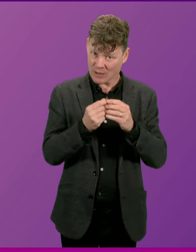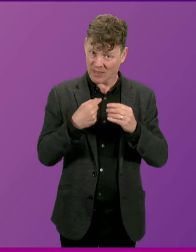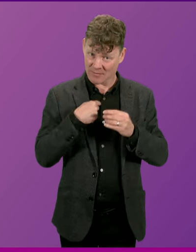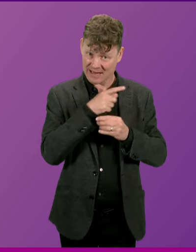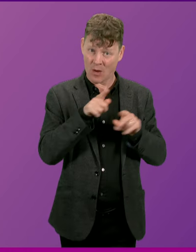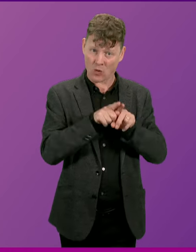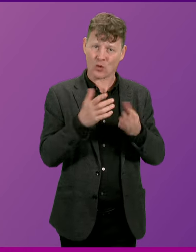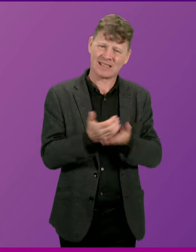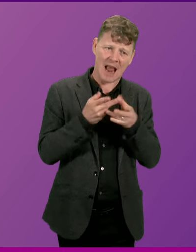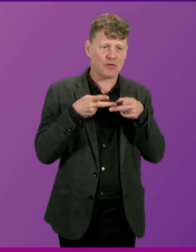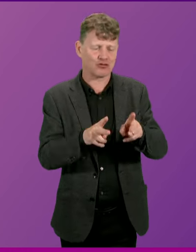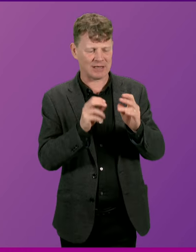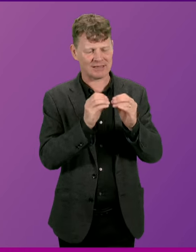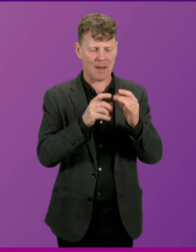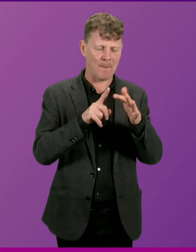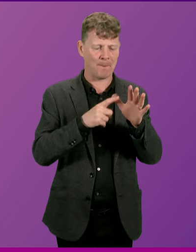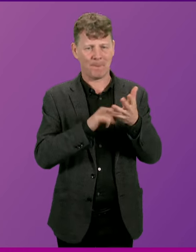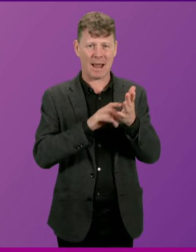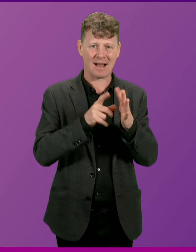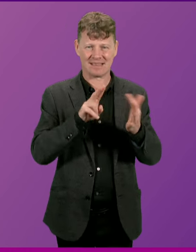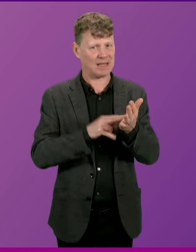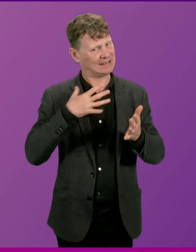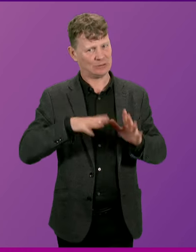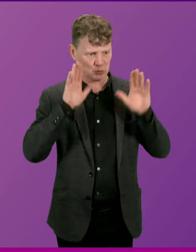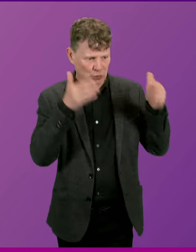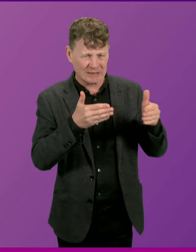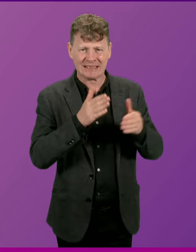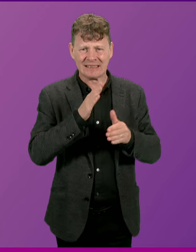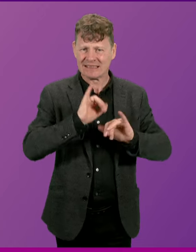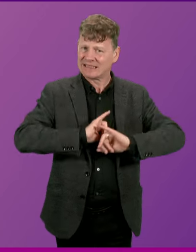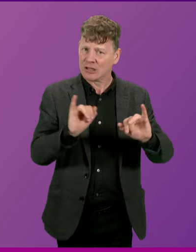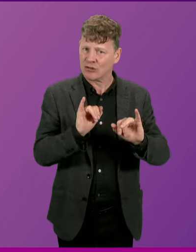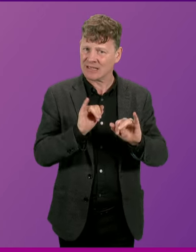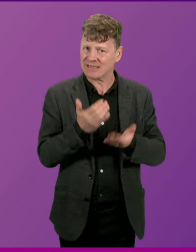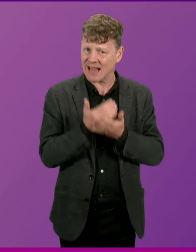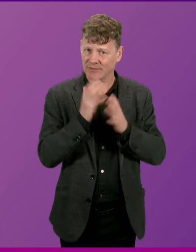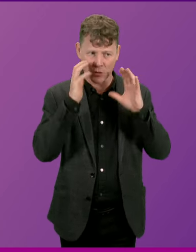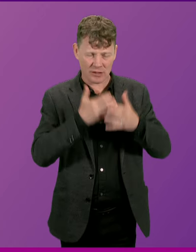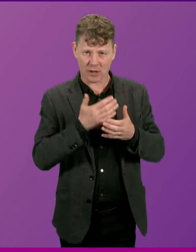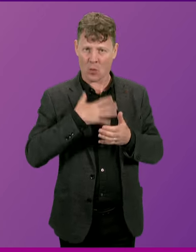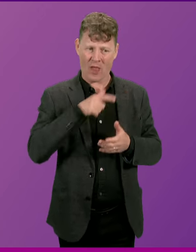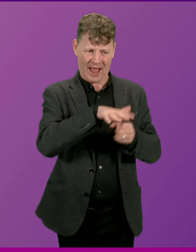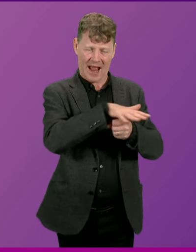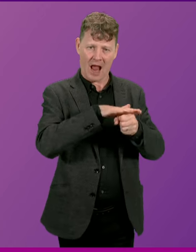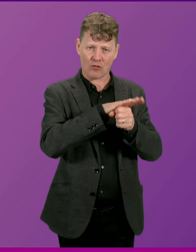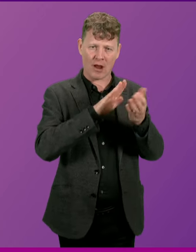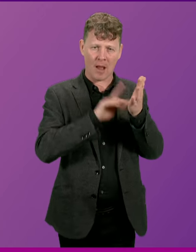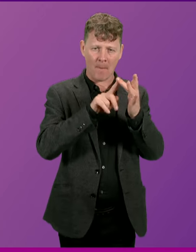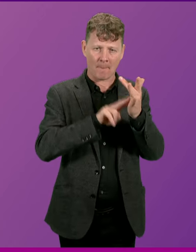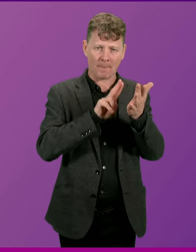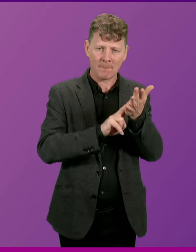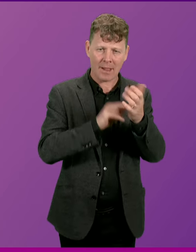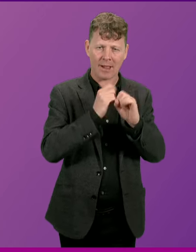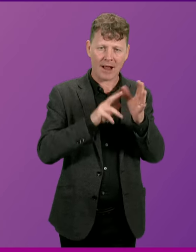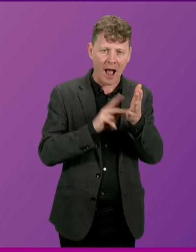action must be taken without delay to address these serious safety concerns along this road and to make Bear's Den and Mulgai safer places to walk, wheel and